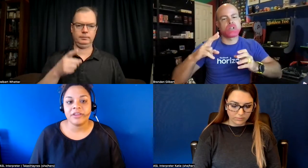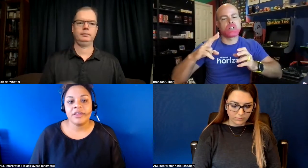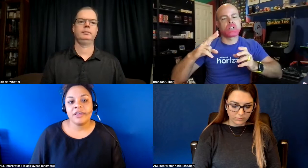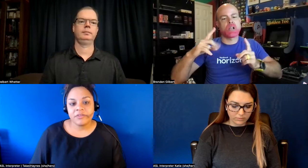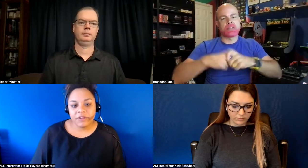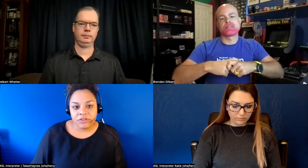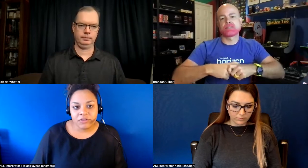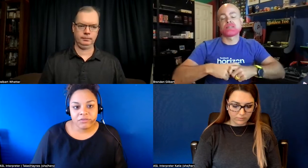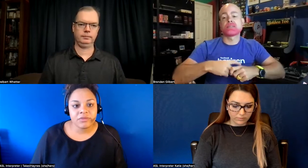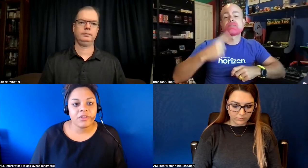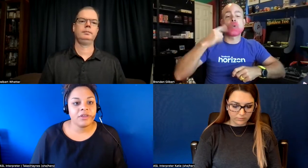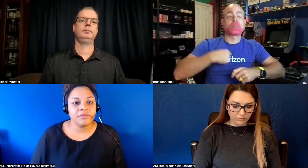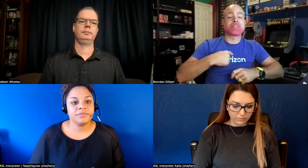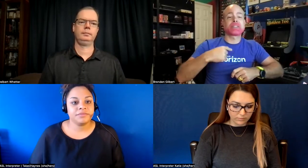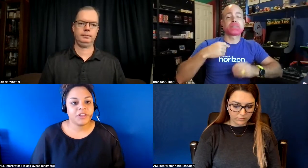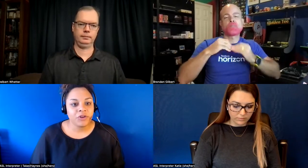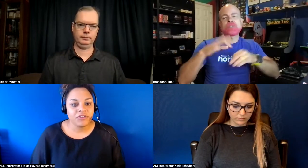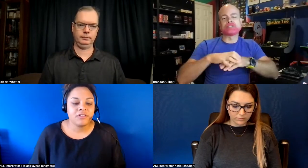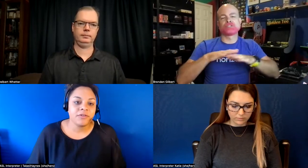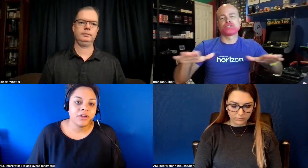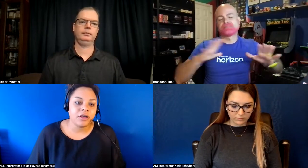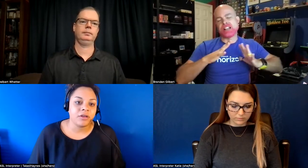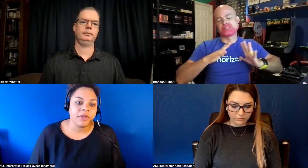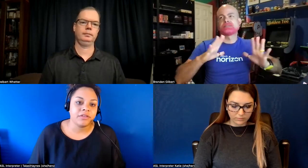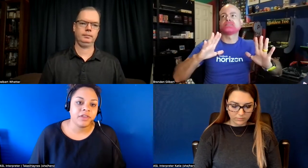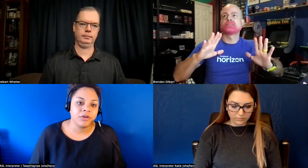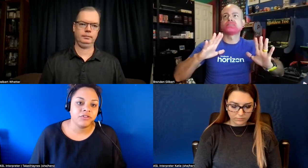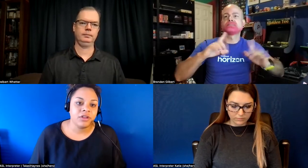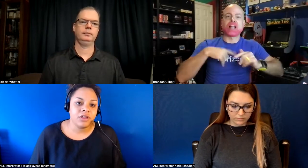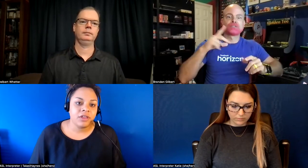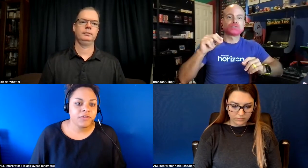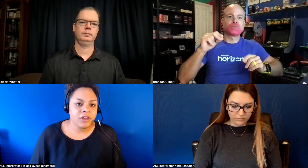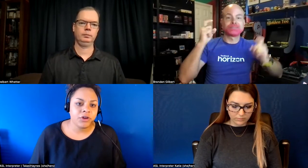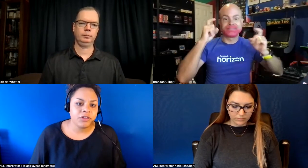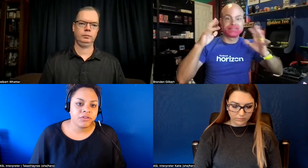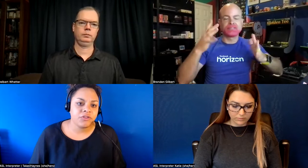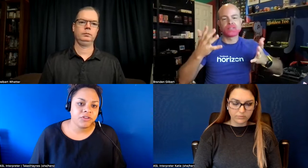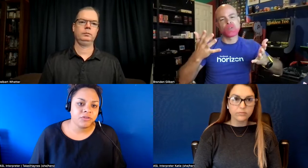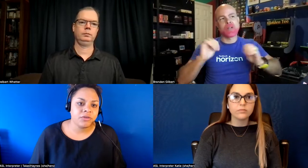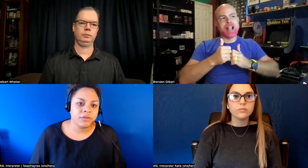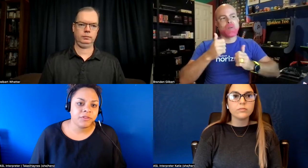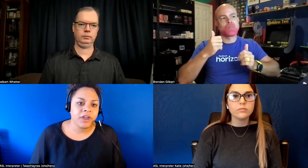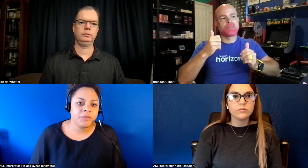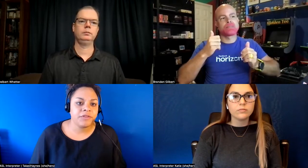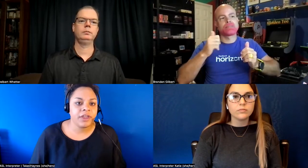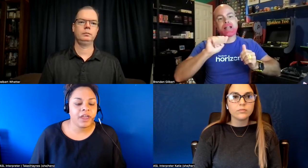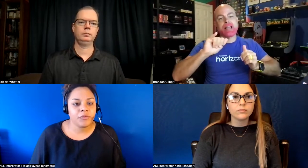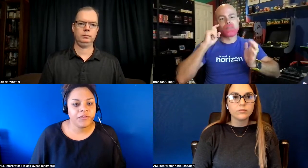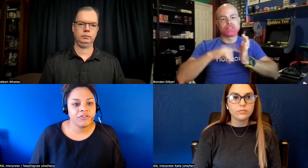facial um expressions it's very complex language if you're signing more english which i do um it's fine but if i add more facial